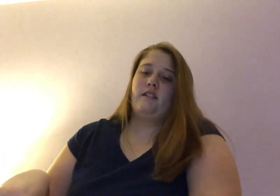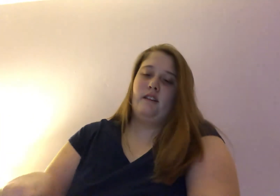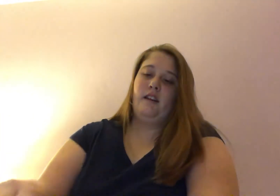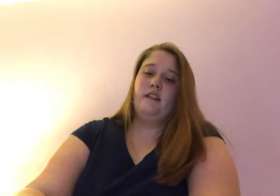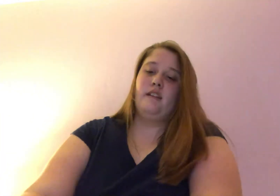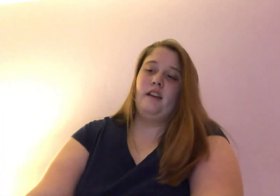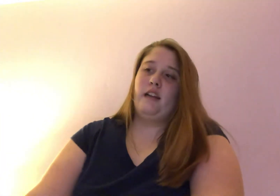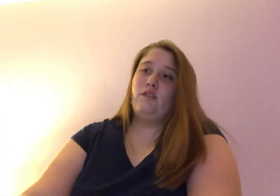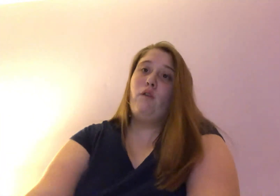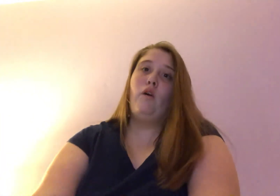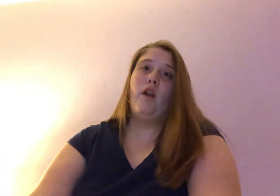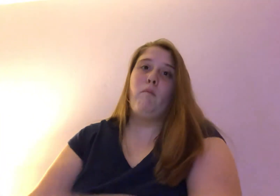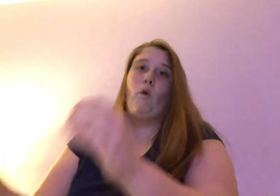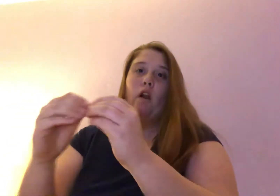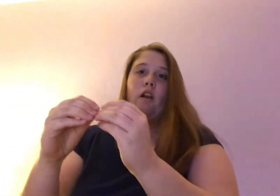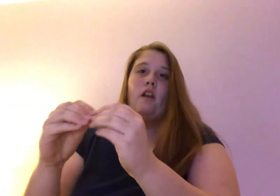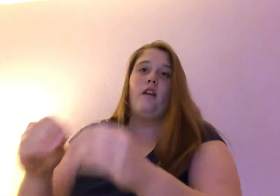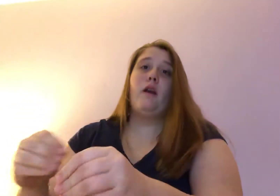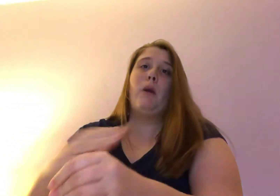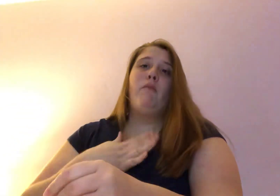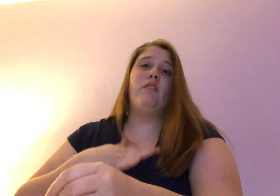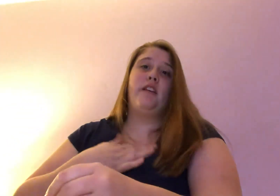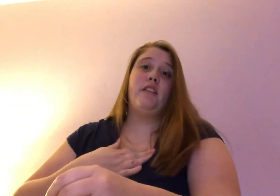And I just want to learn more. Please.